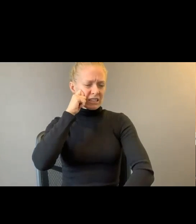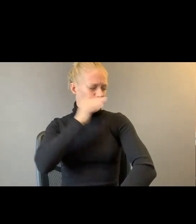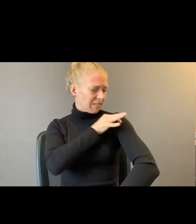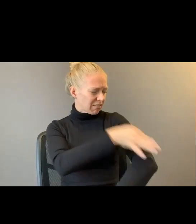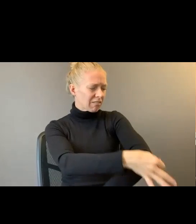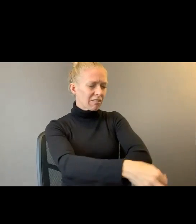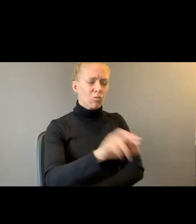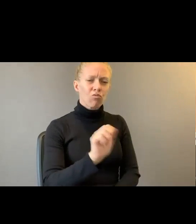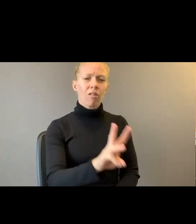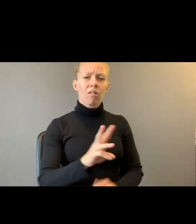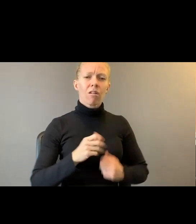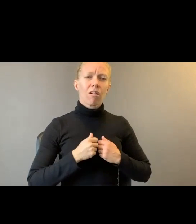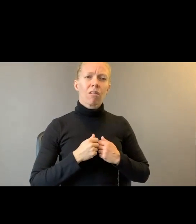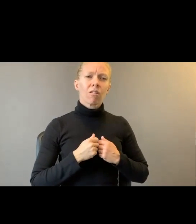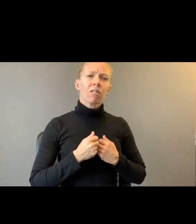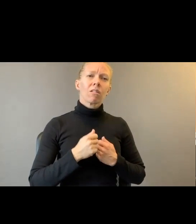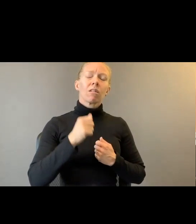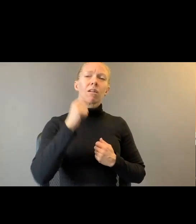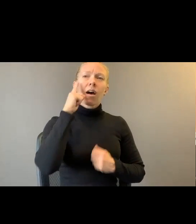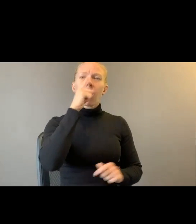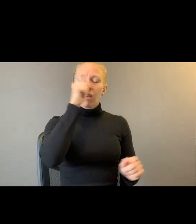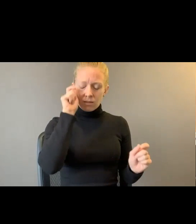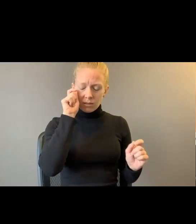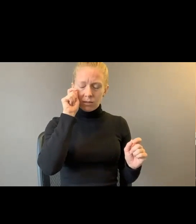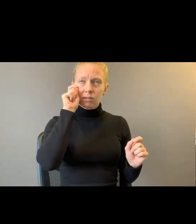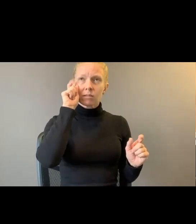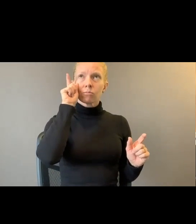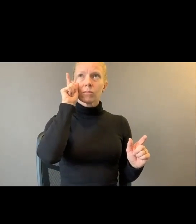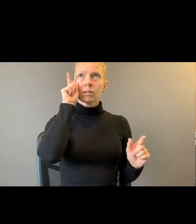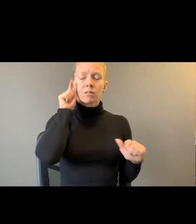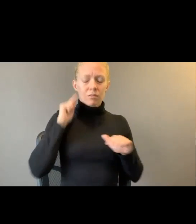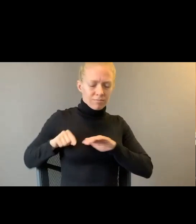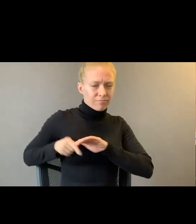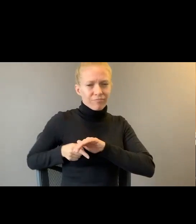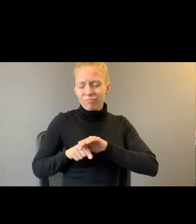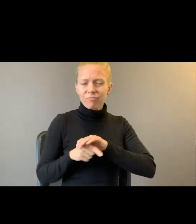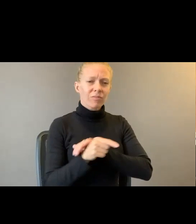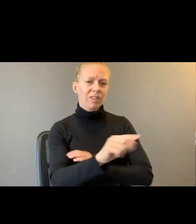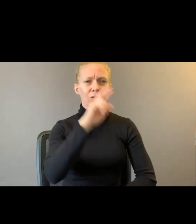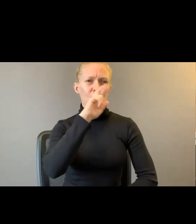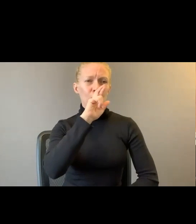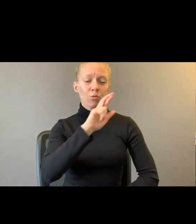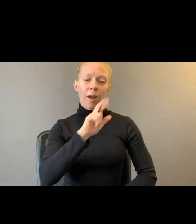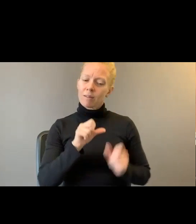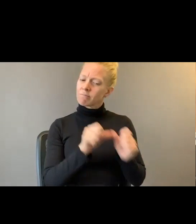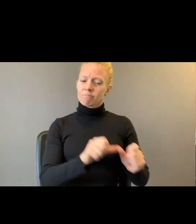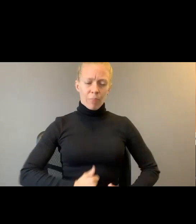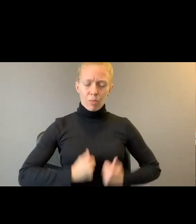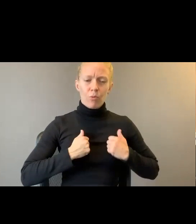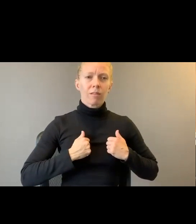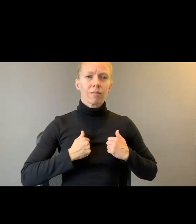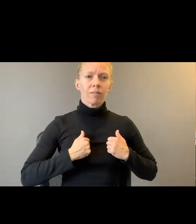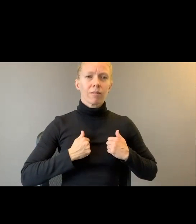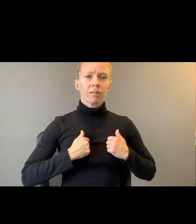time. Eyes open. open. Sewer rat. Thriving. No sound stays innocent.